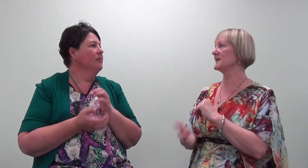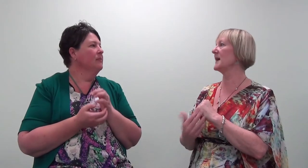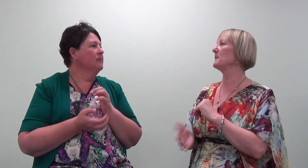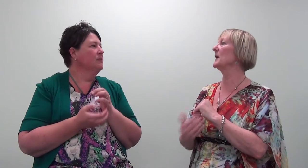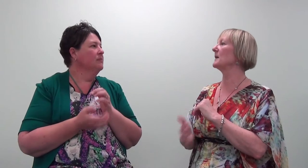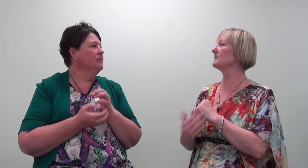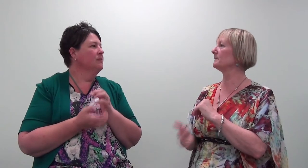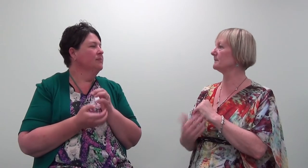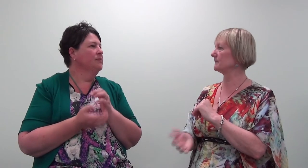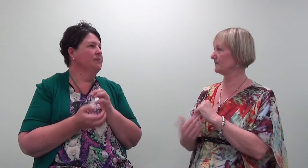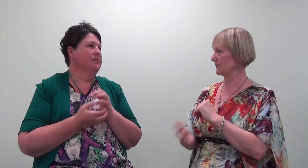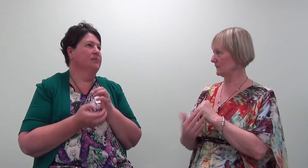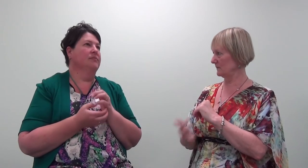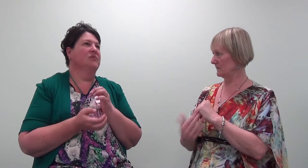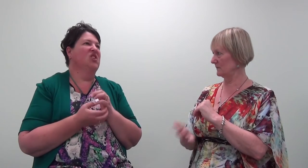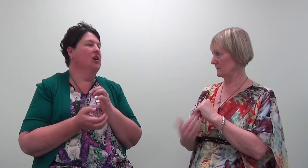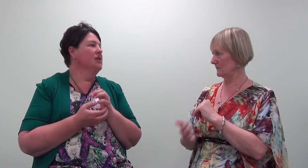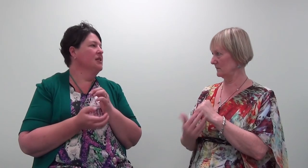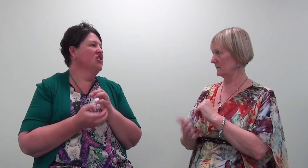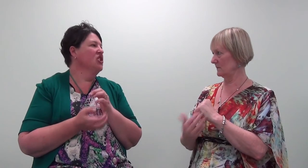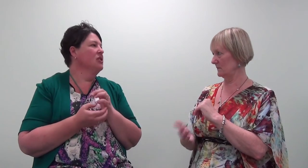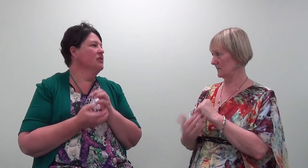does that bring up? Tightness in the chest.